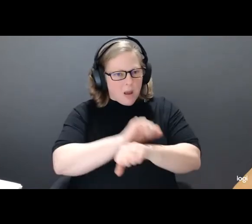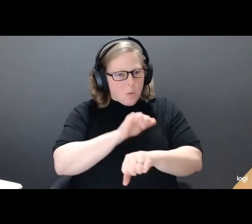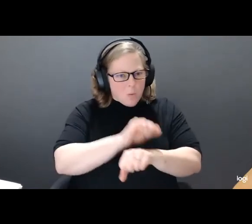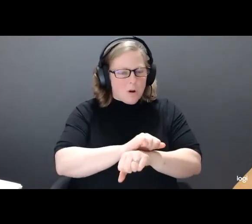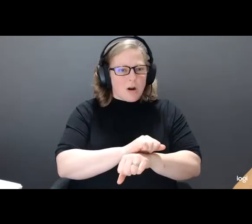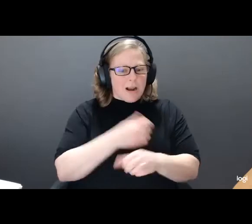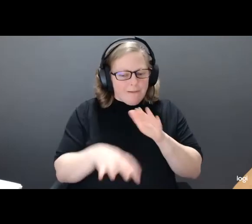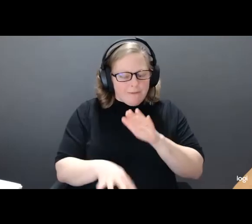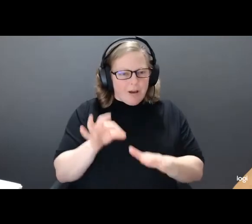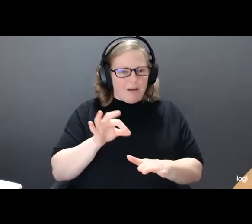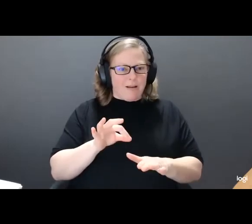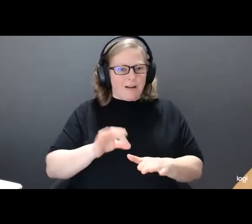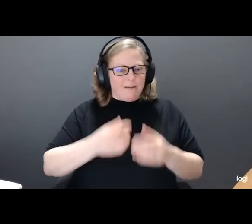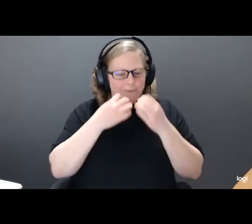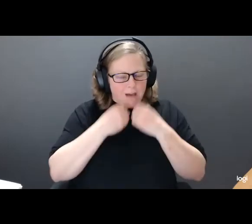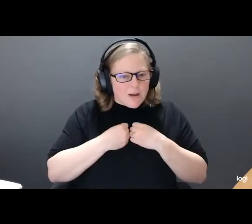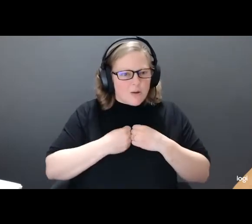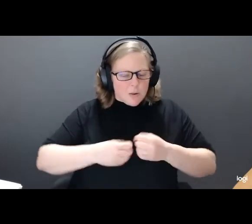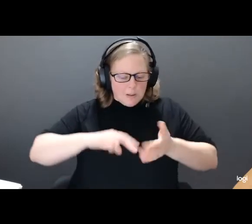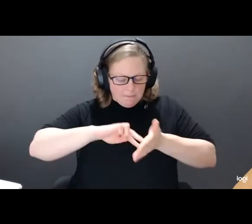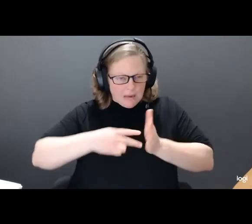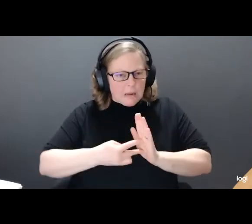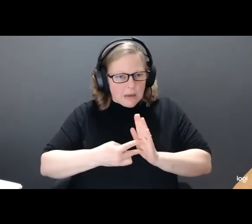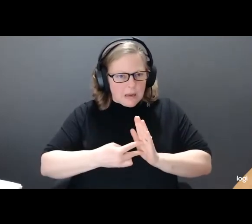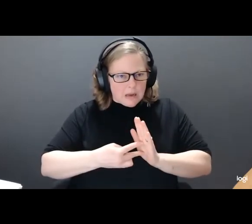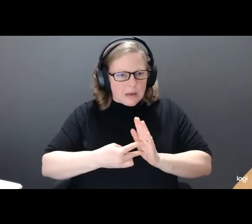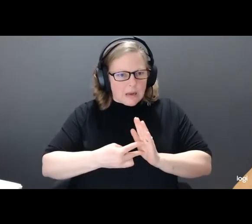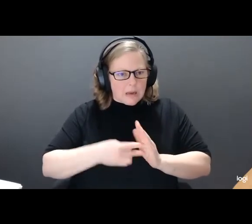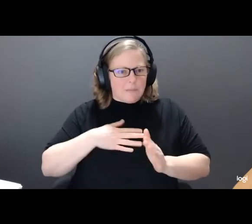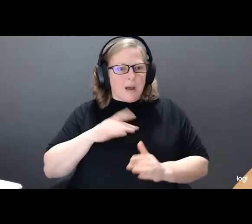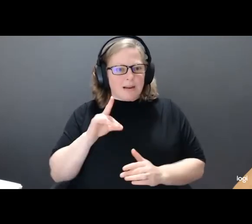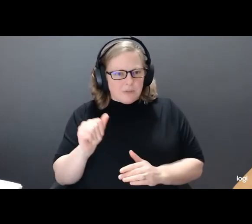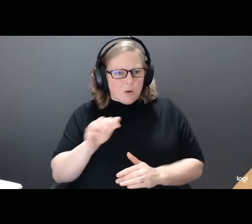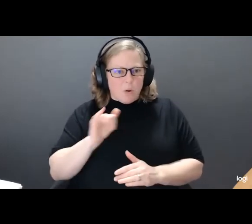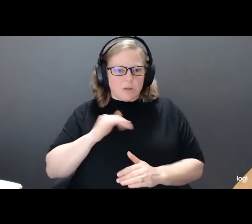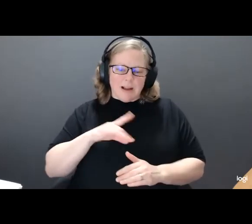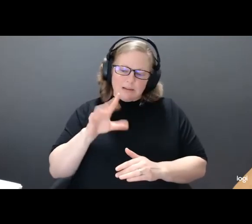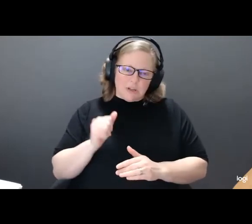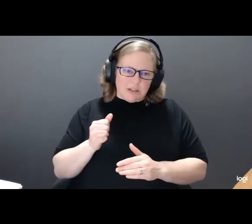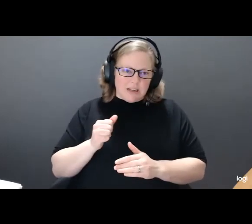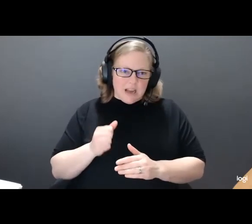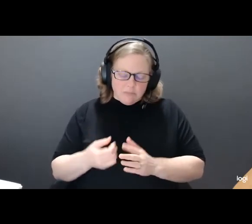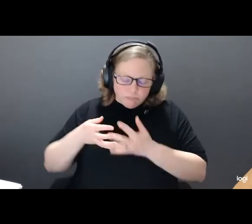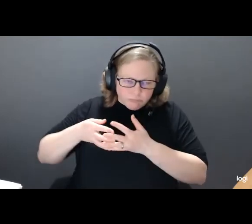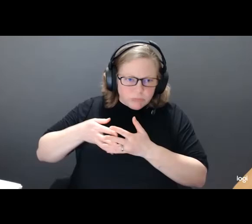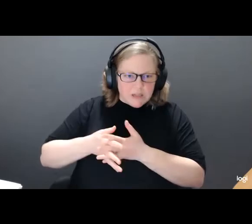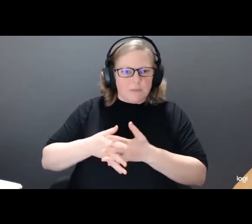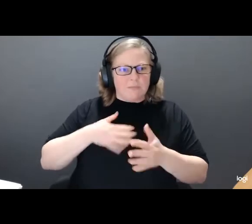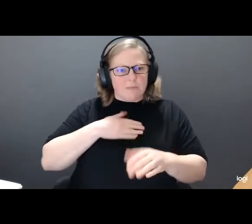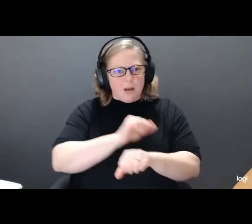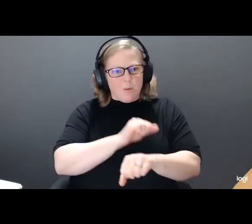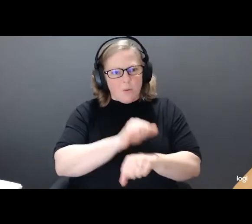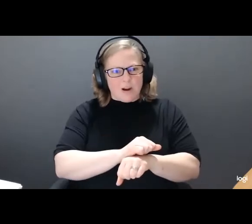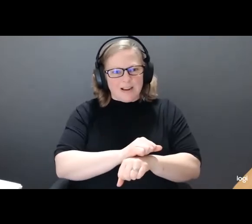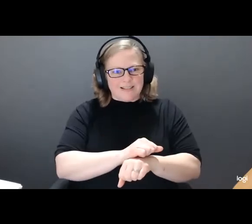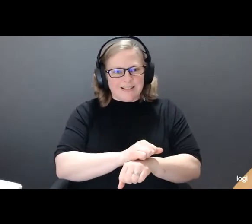meaning in my disability, and my disability deepens my artistic practice. And this is a story I'm happy